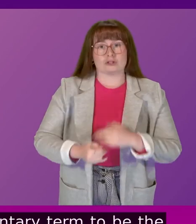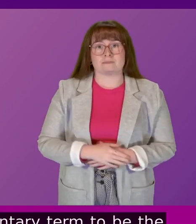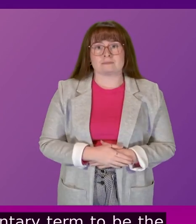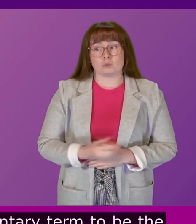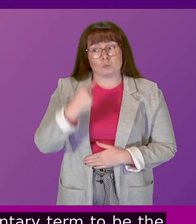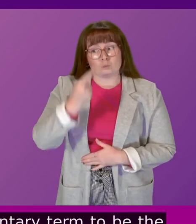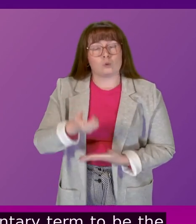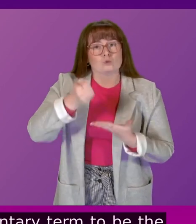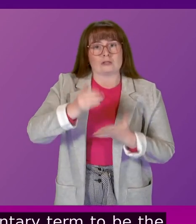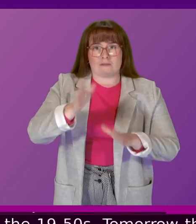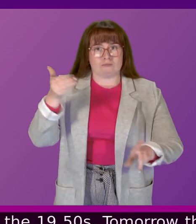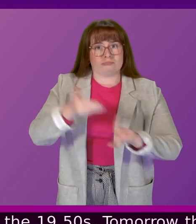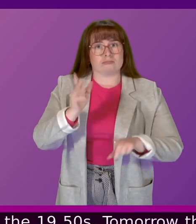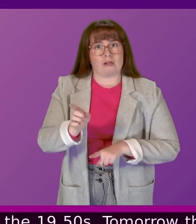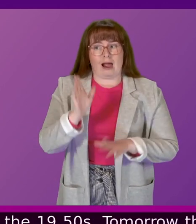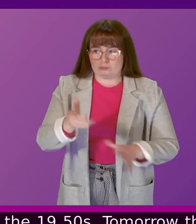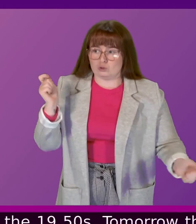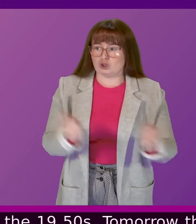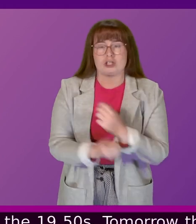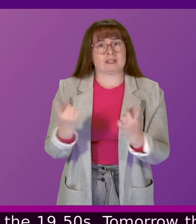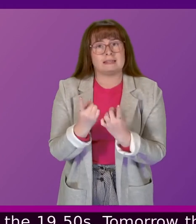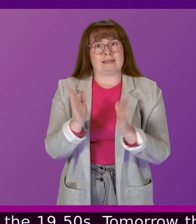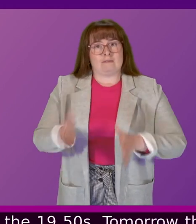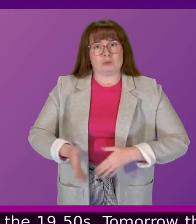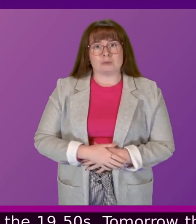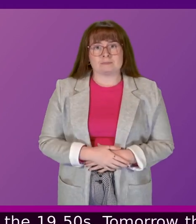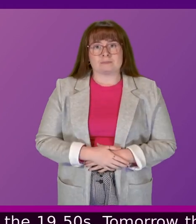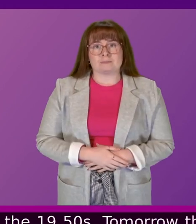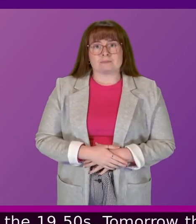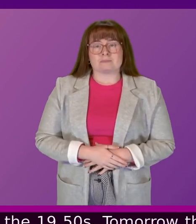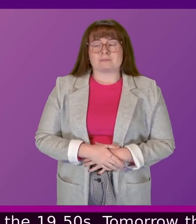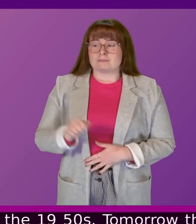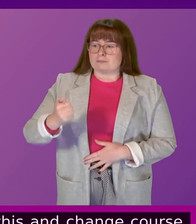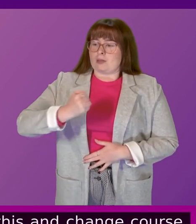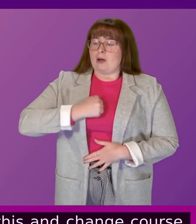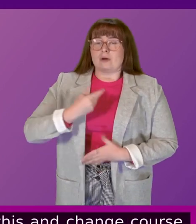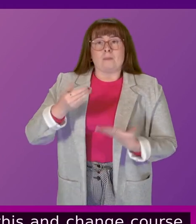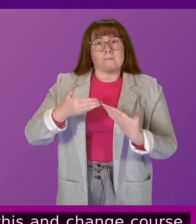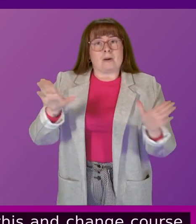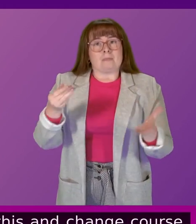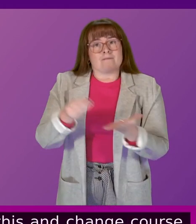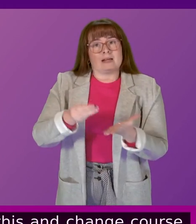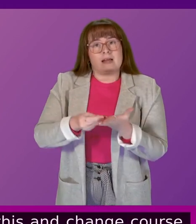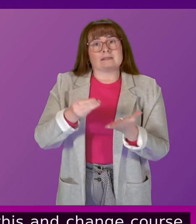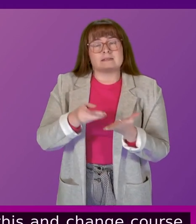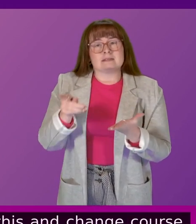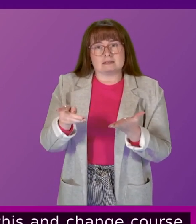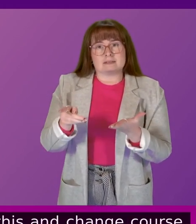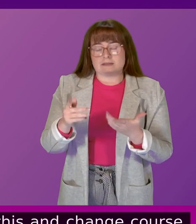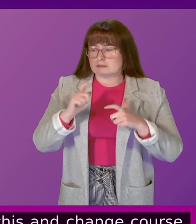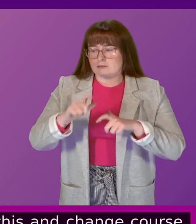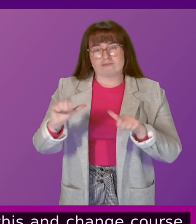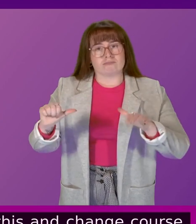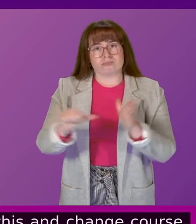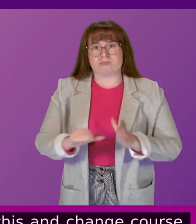this and change course. Presiding Officer, our public finances have continued to face